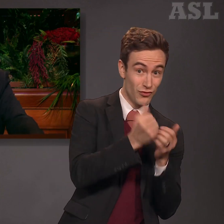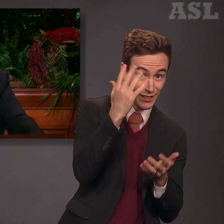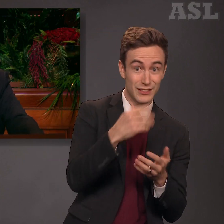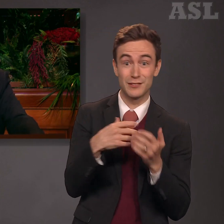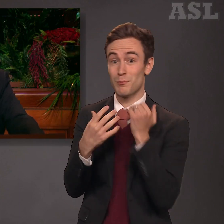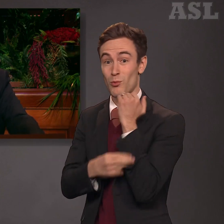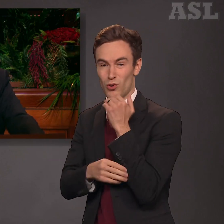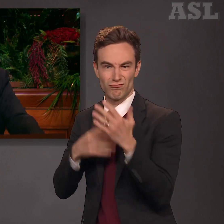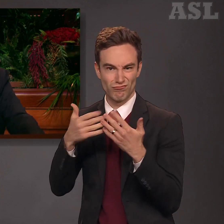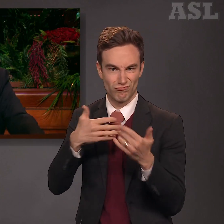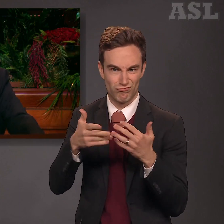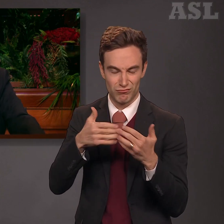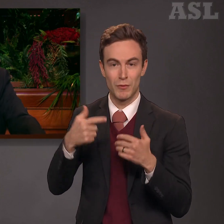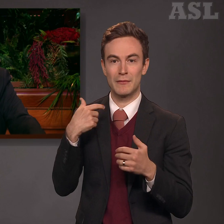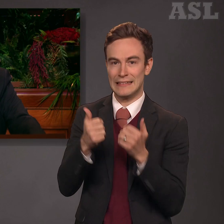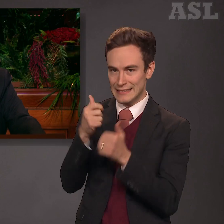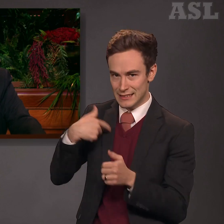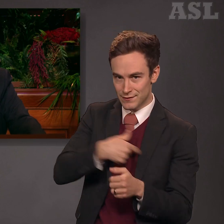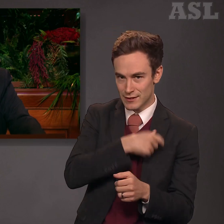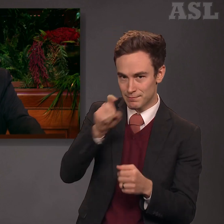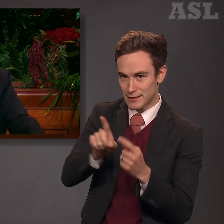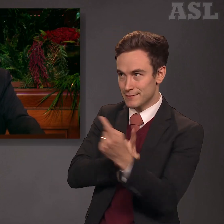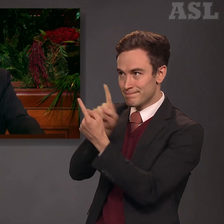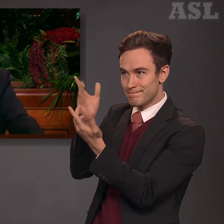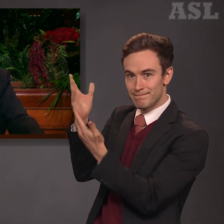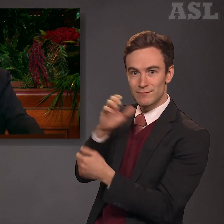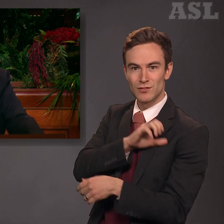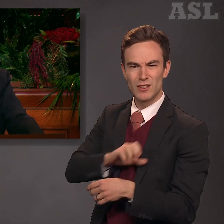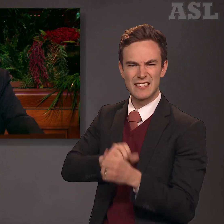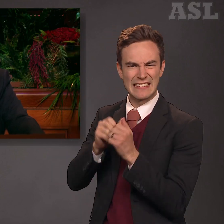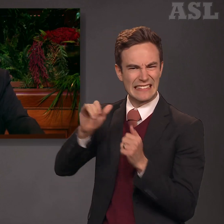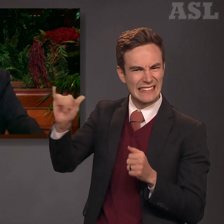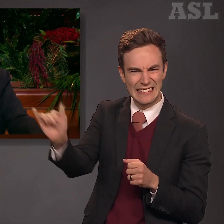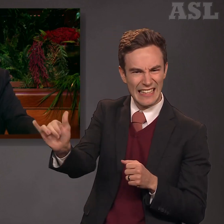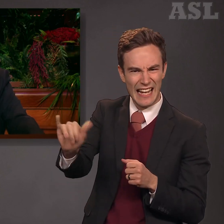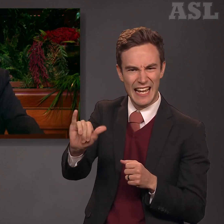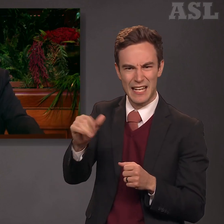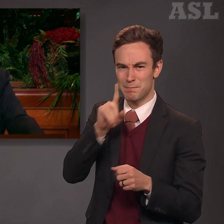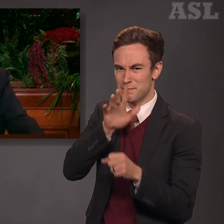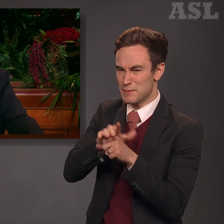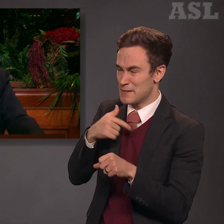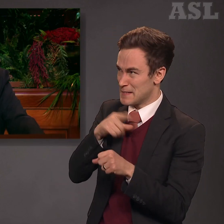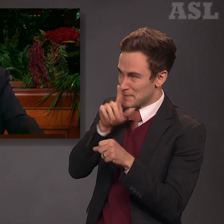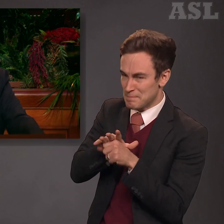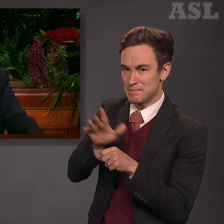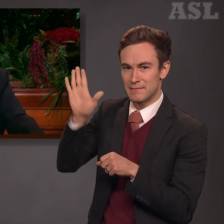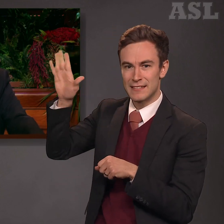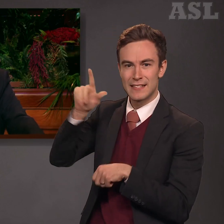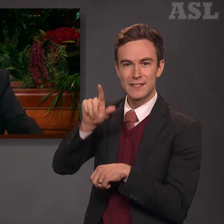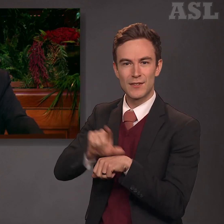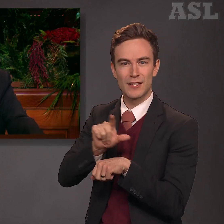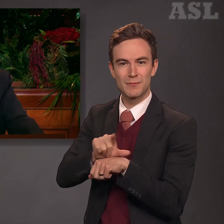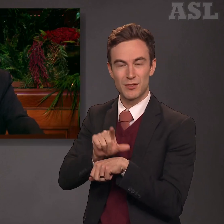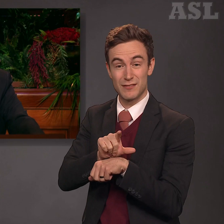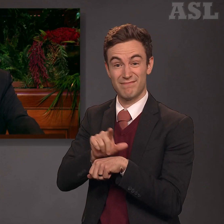with the same uncompromised commitment to his gospel that was expected of this young man.